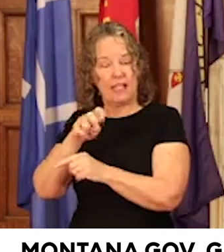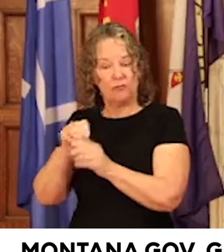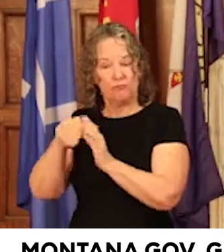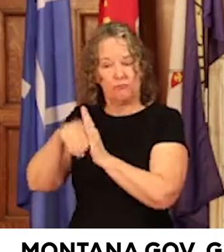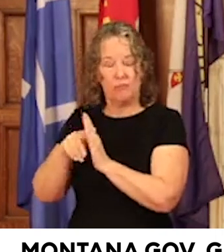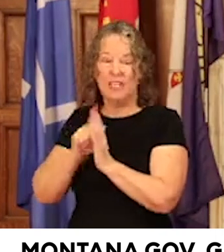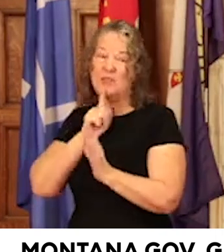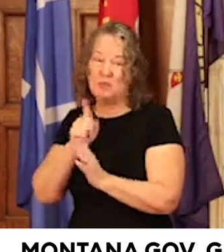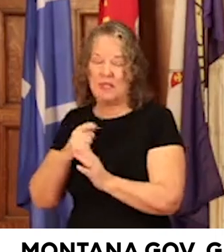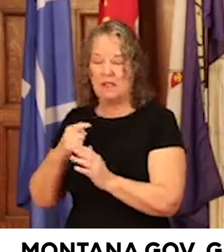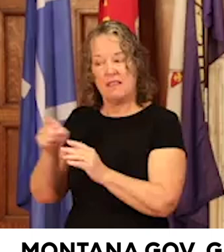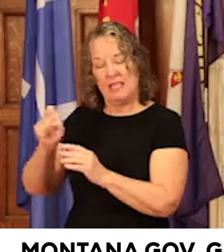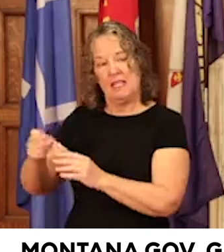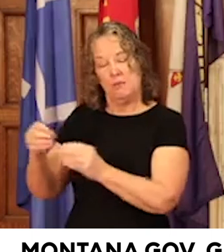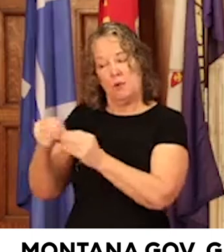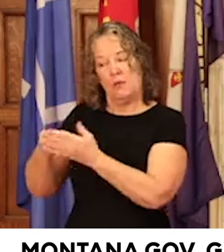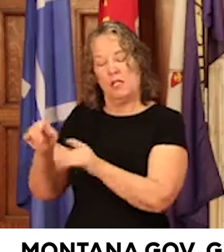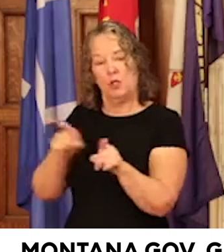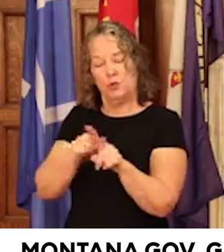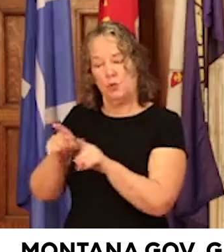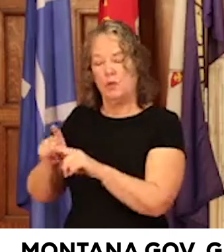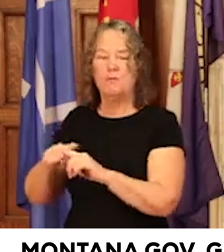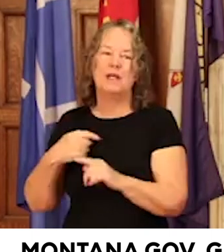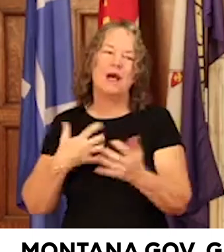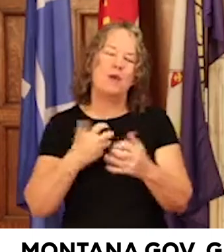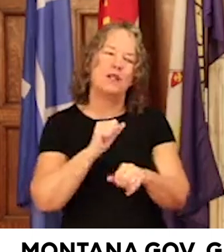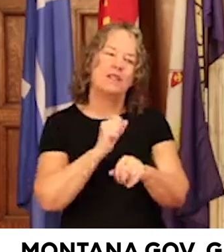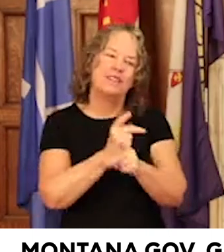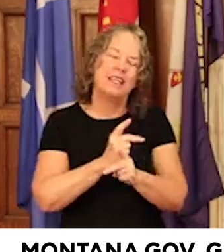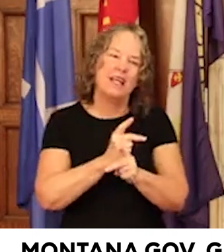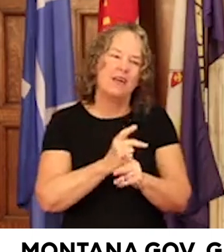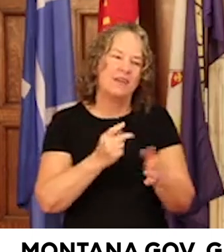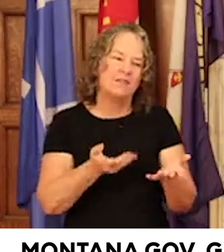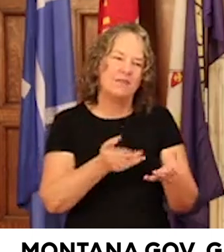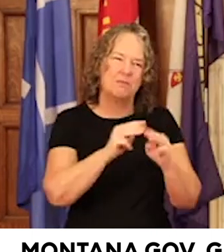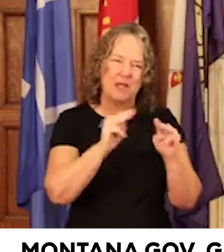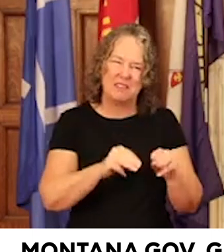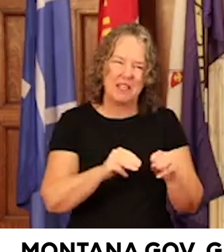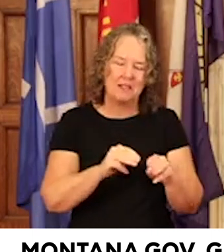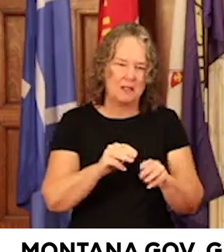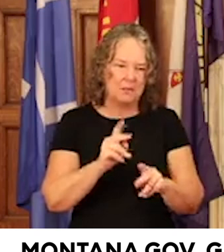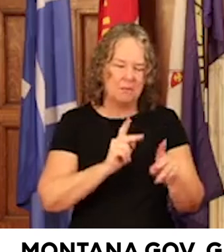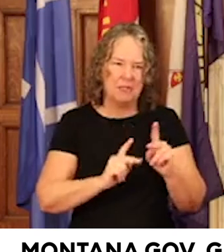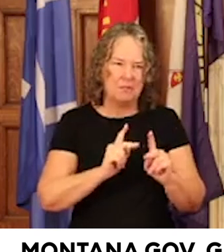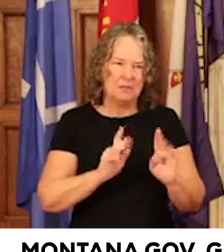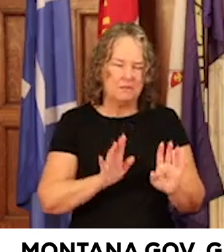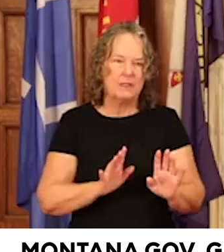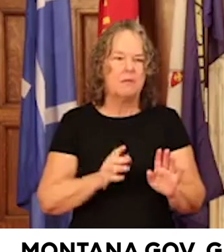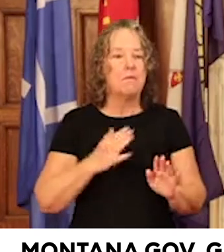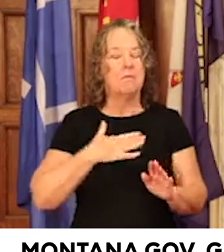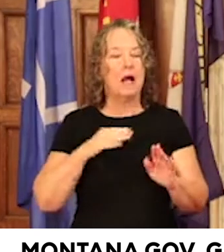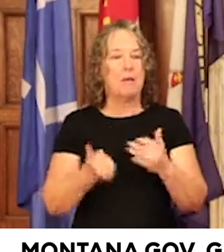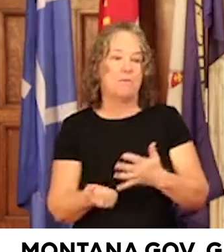the people's business done first, however, around, but I have to deal with the bills as they come to me. But my priority has been